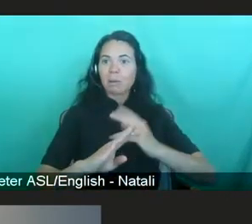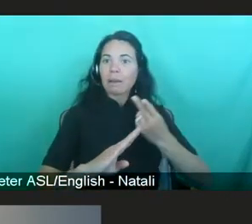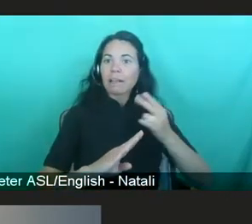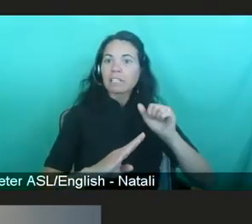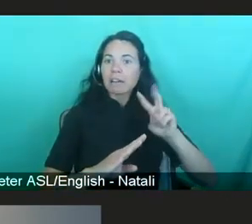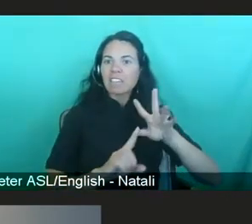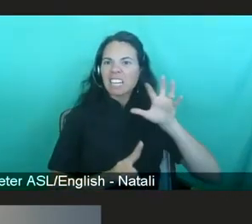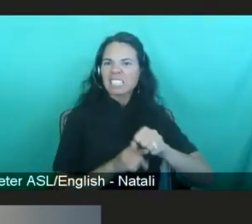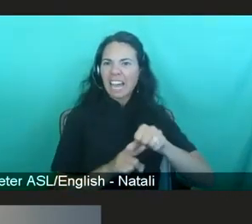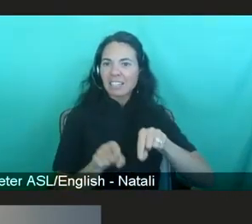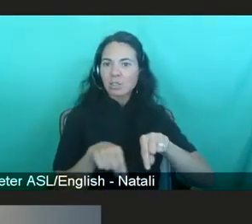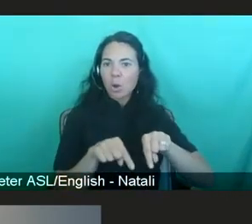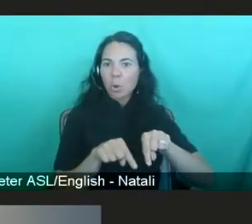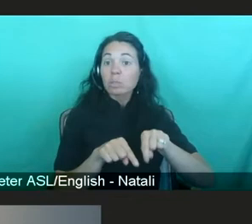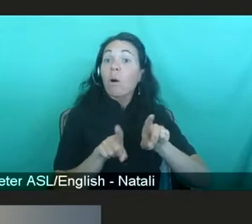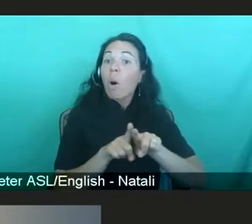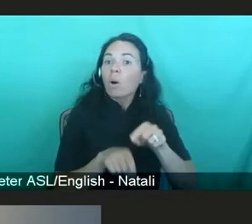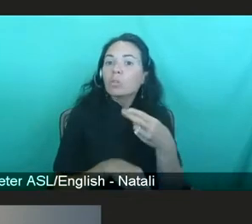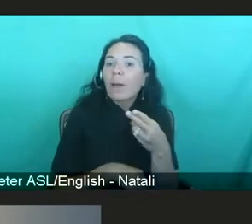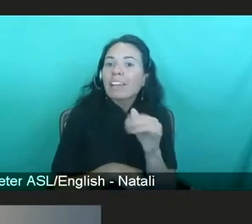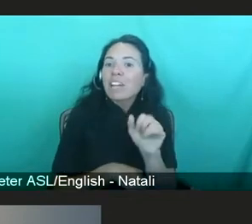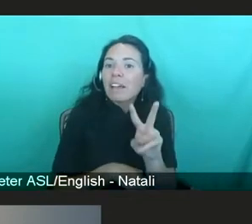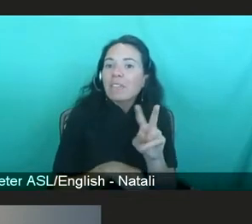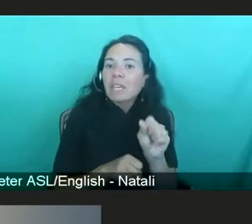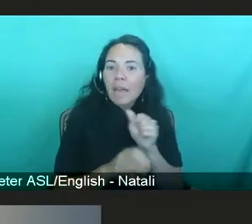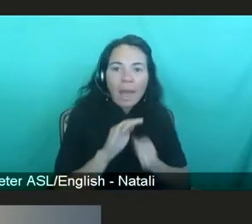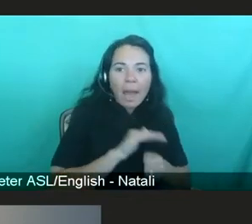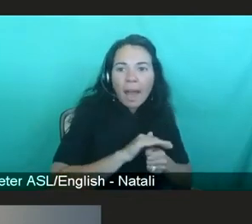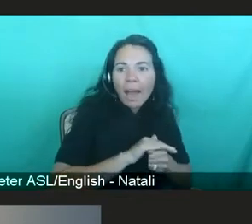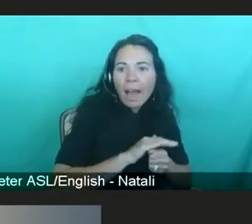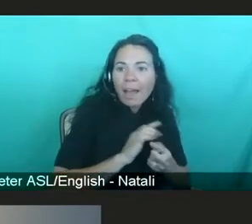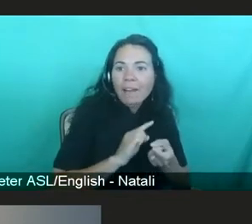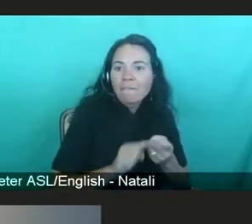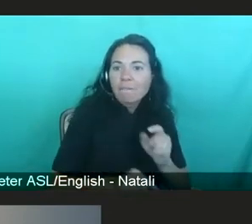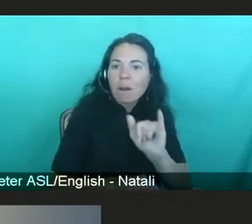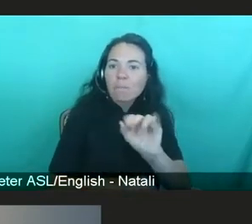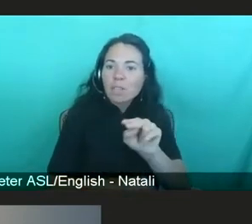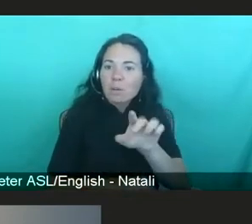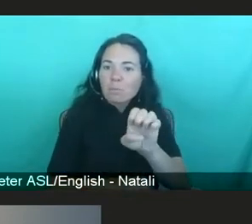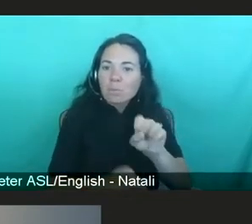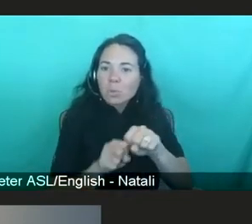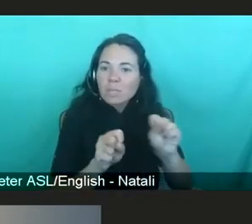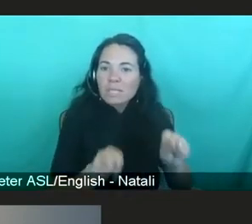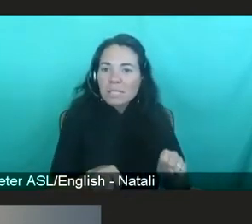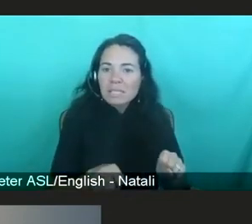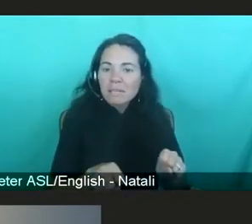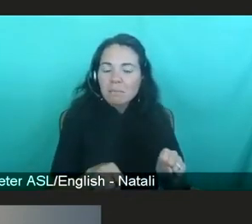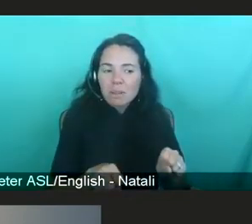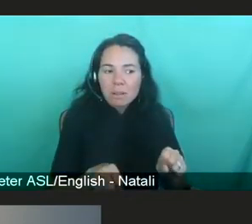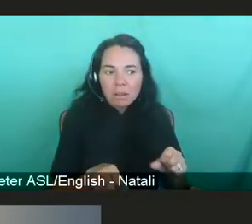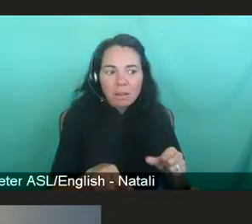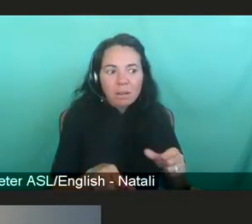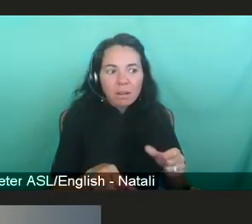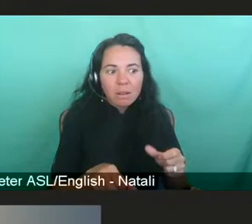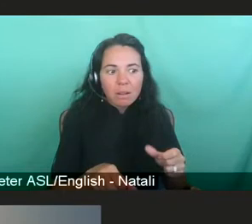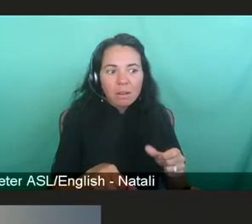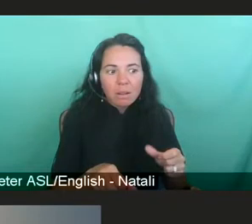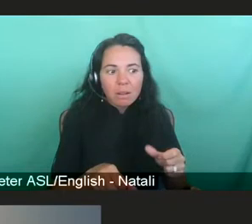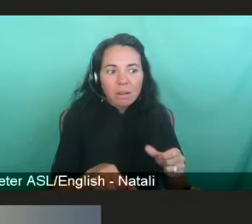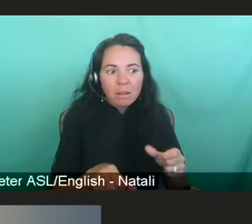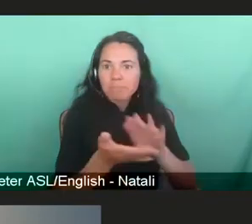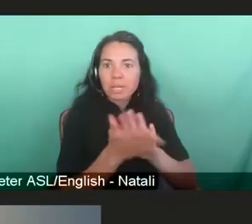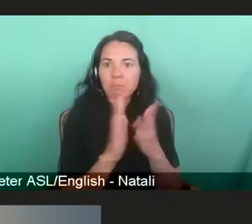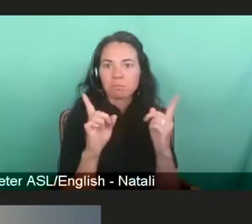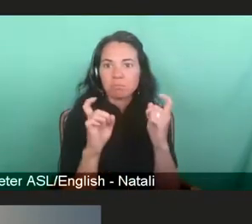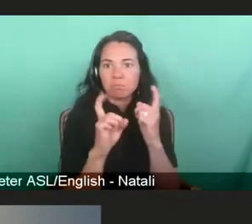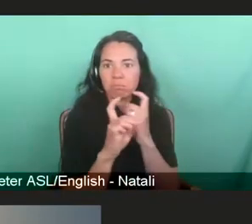HIV can also hide from the immune system, which complicates the process. And we also know that